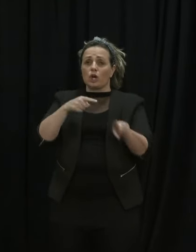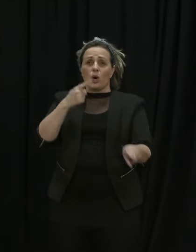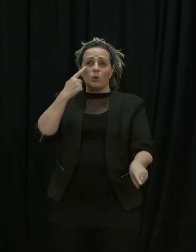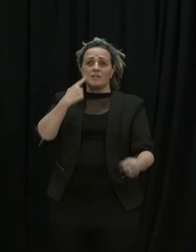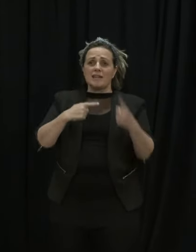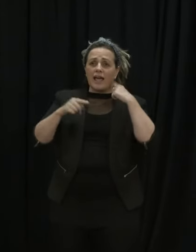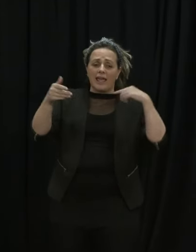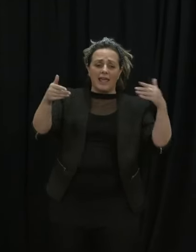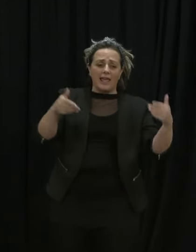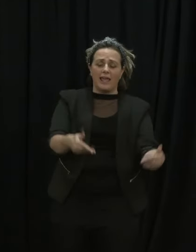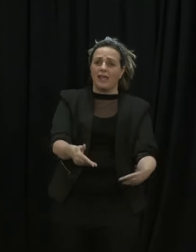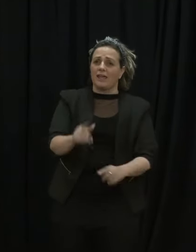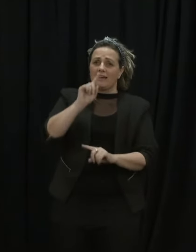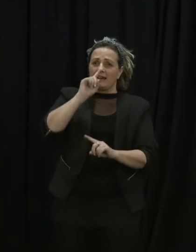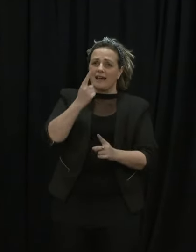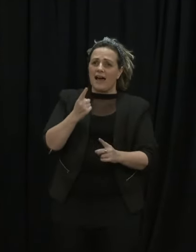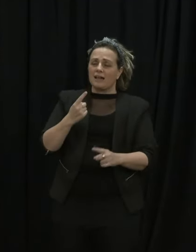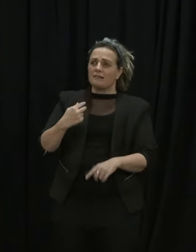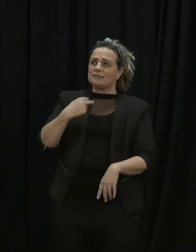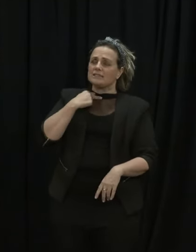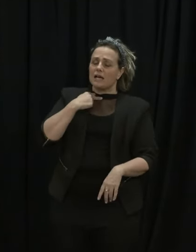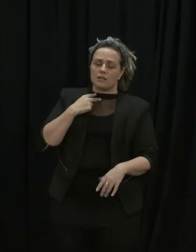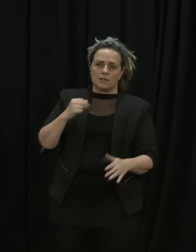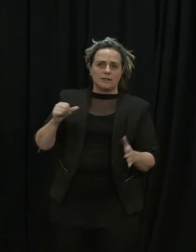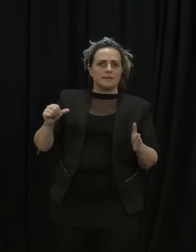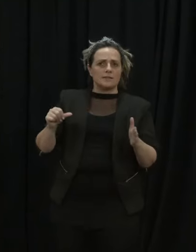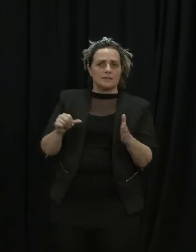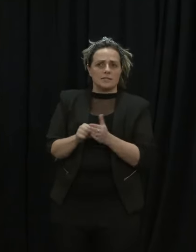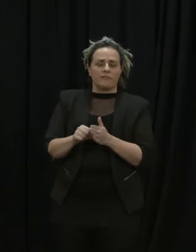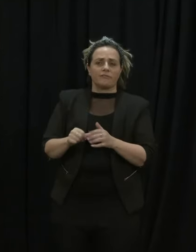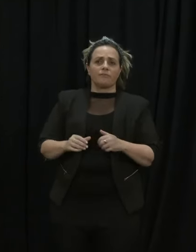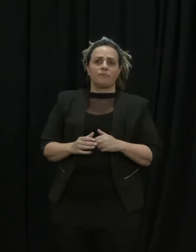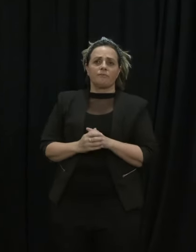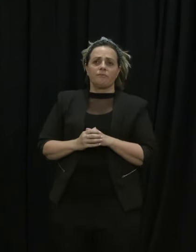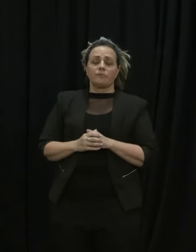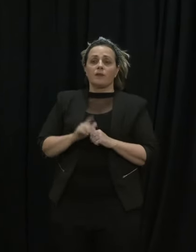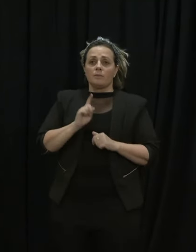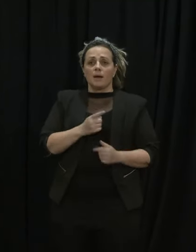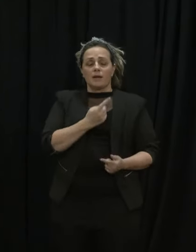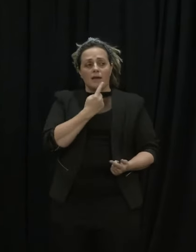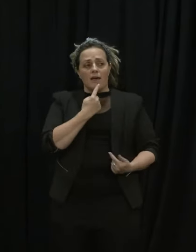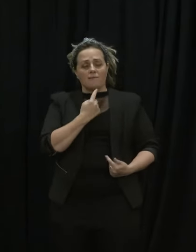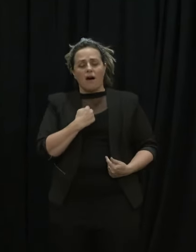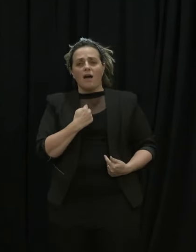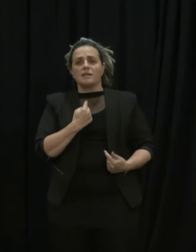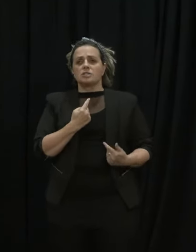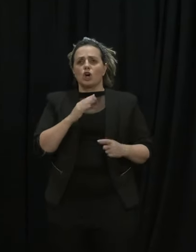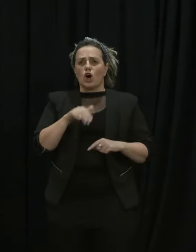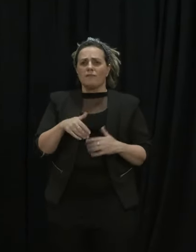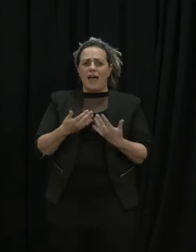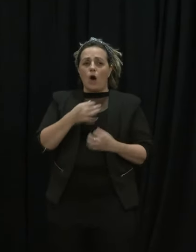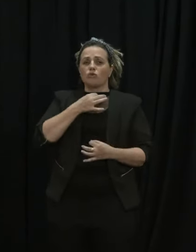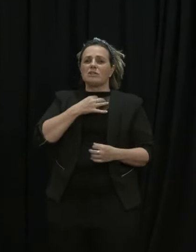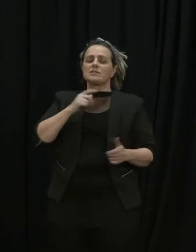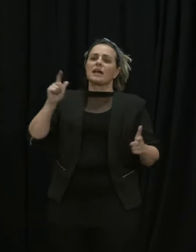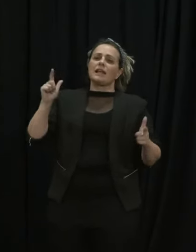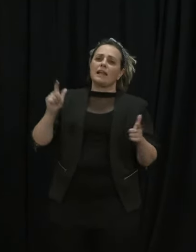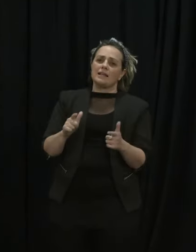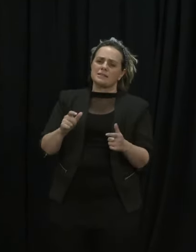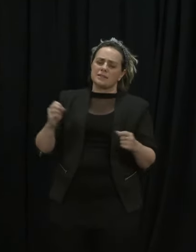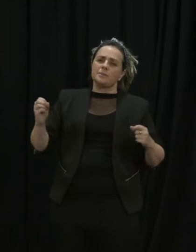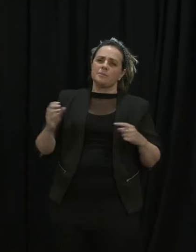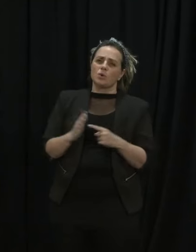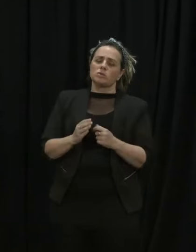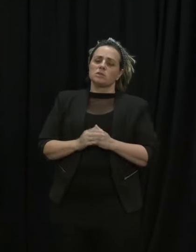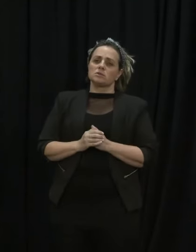funerals and it is very very hard the advice that we take however is around how we minimise risk and the thing